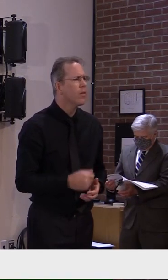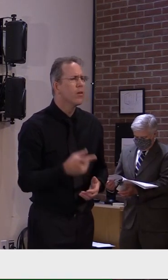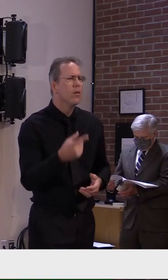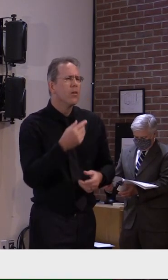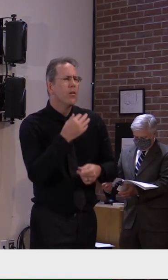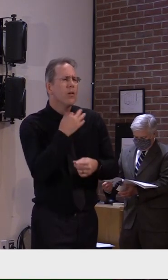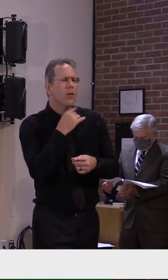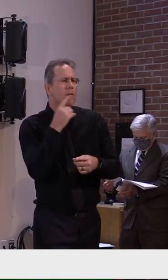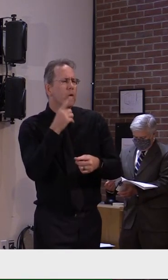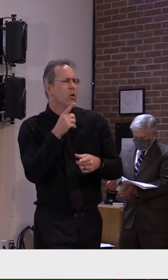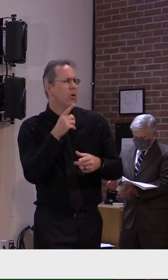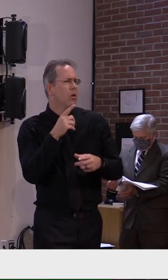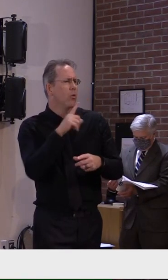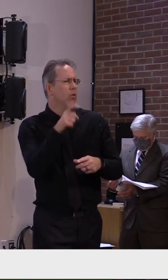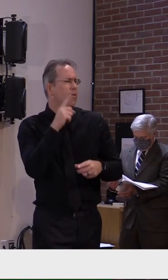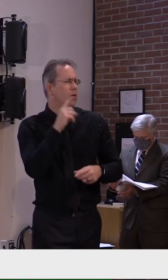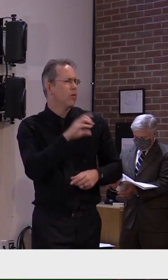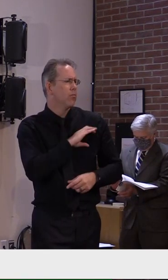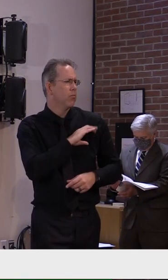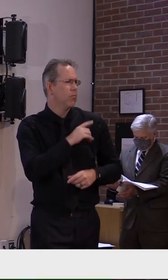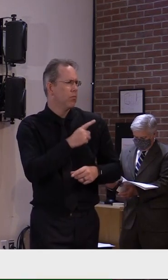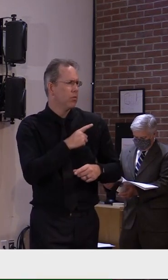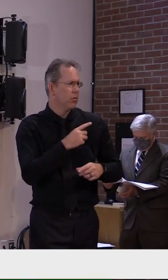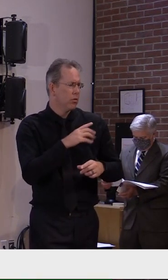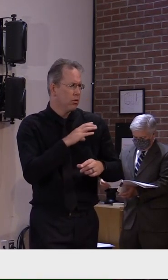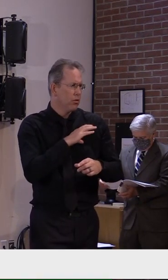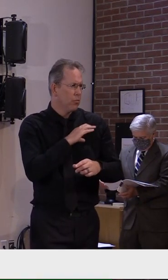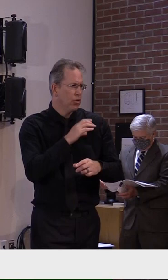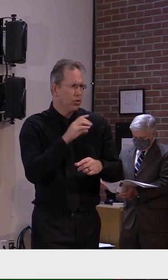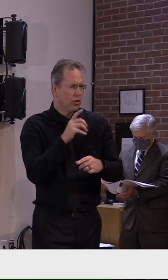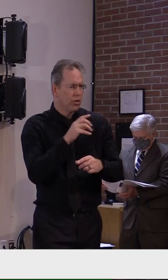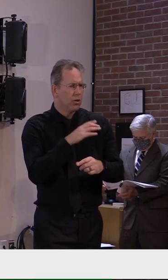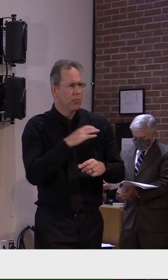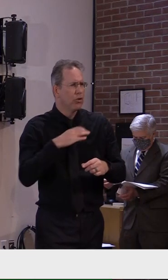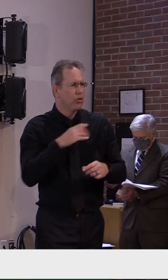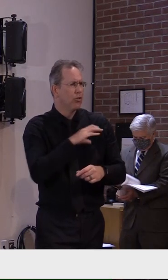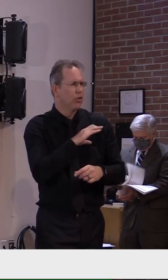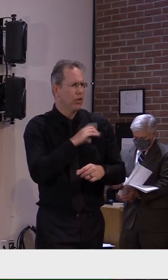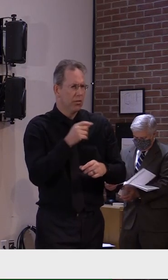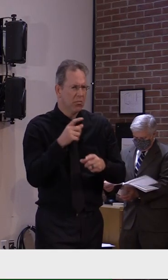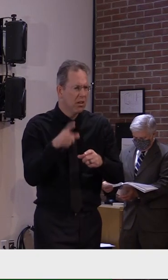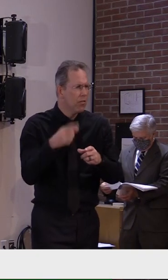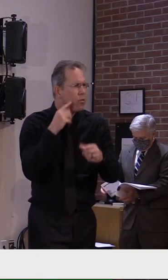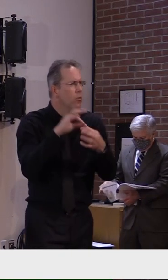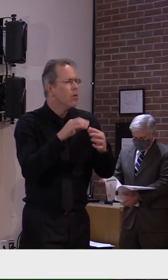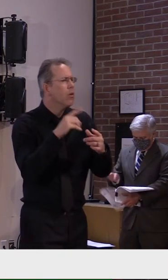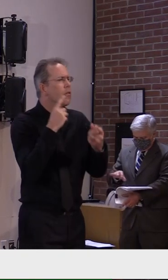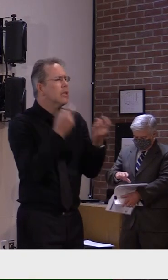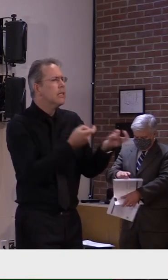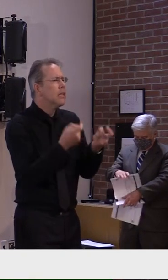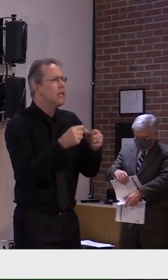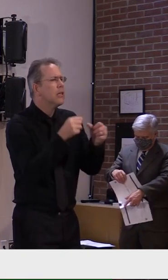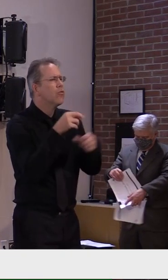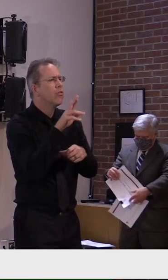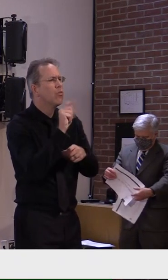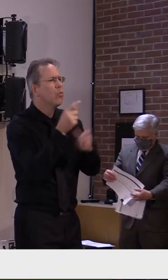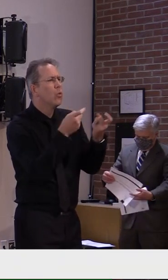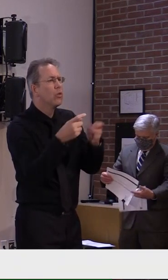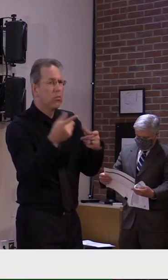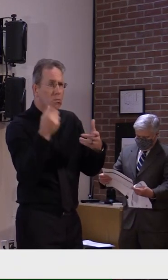Good afternoon. Thanks. Very briefly, in the interest of time, as of yesterday morning, I haven't checked on state's numbers.